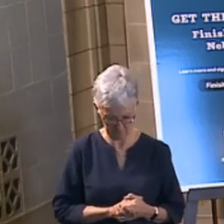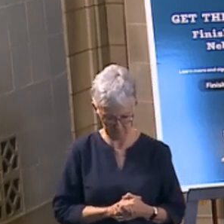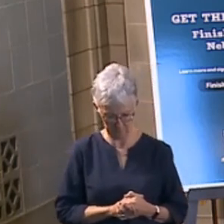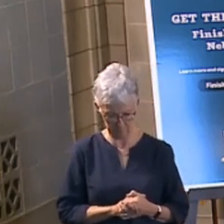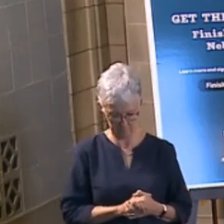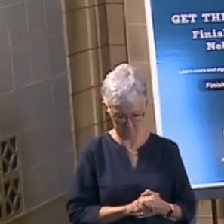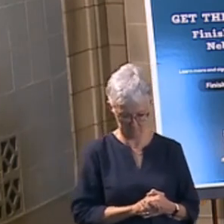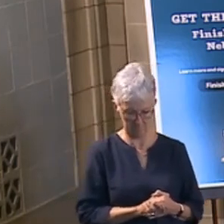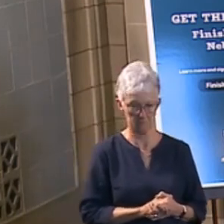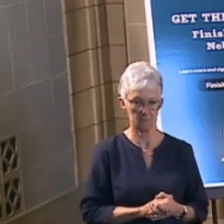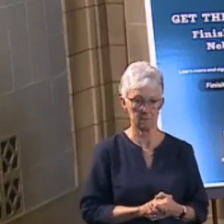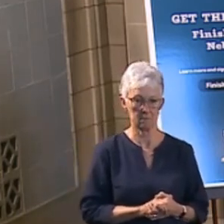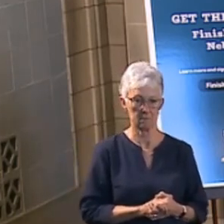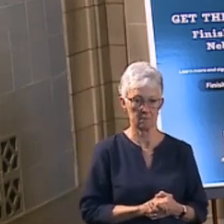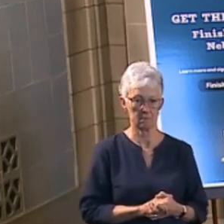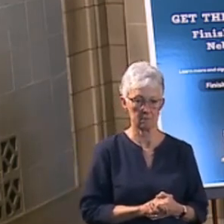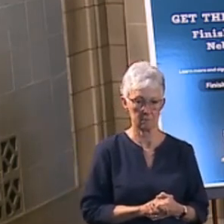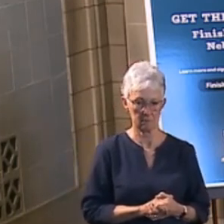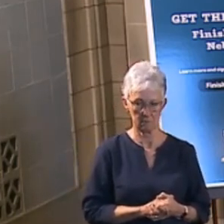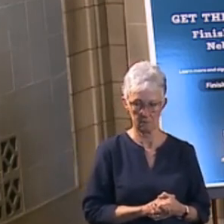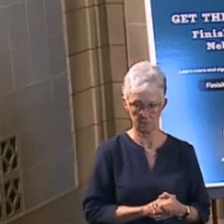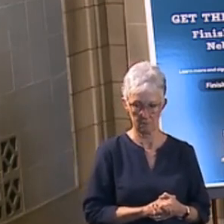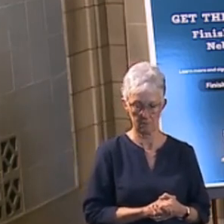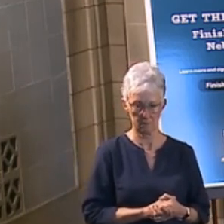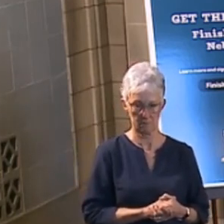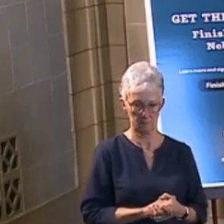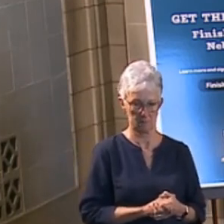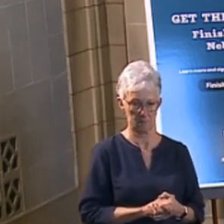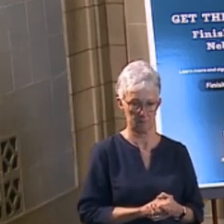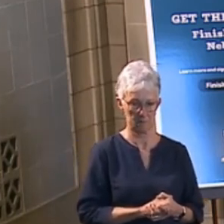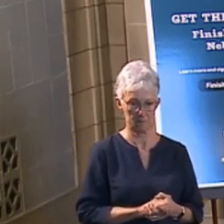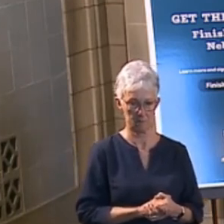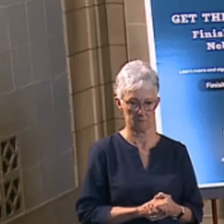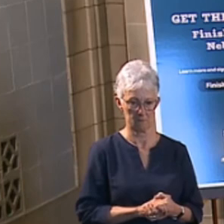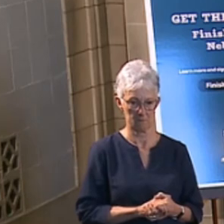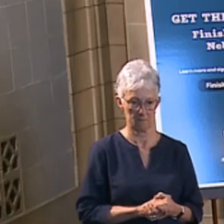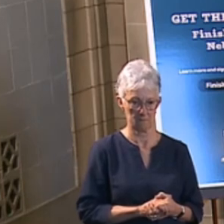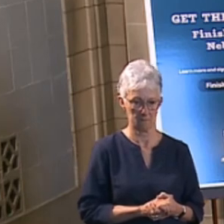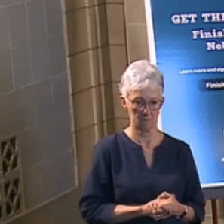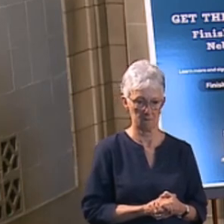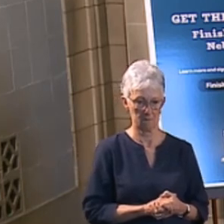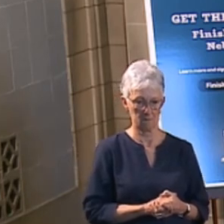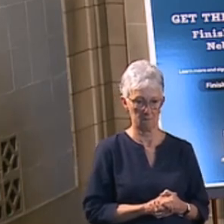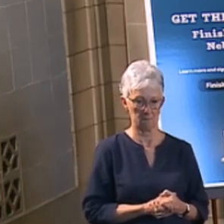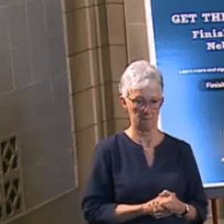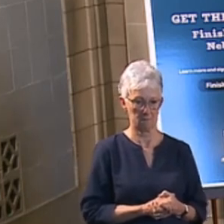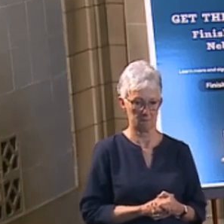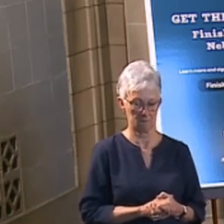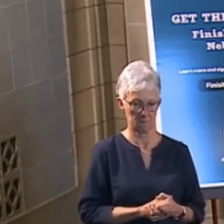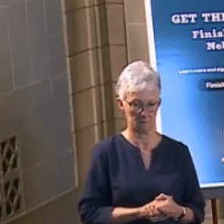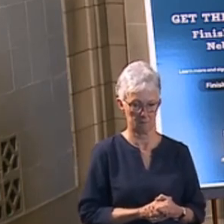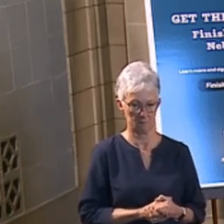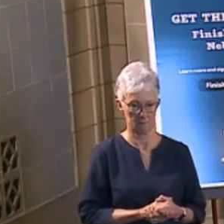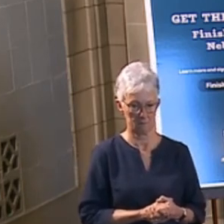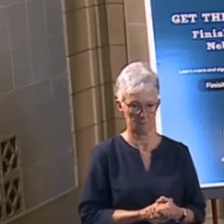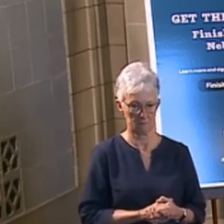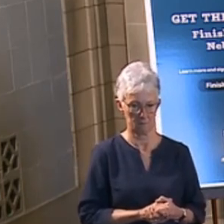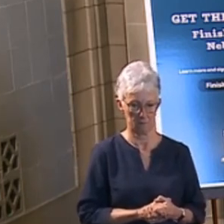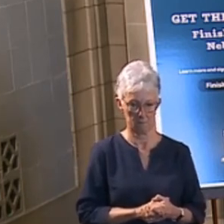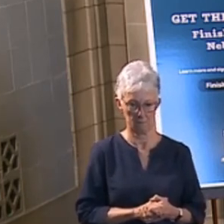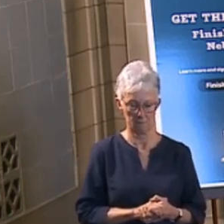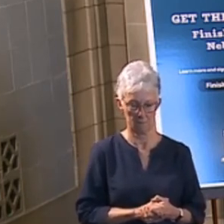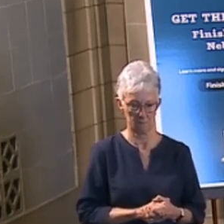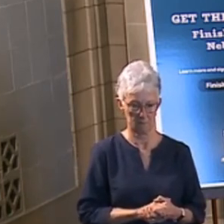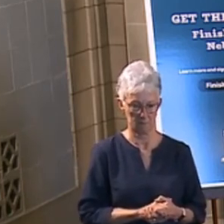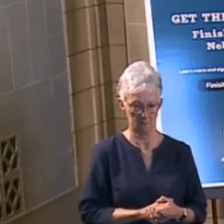in the legislature until they reach your desk, because, of course, they could change as they go